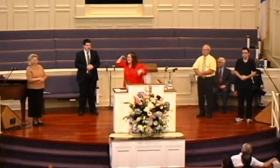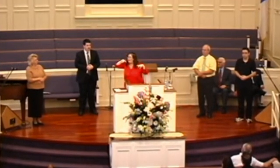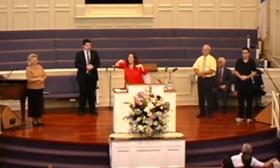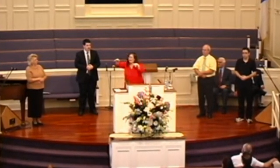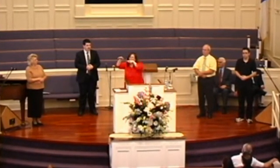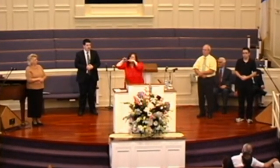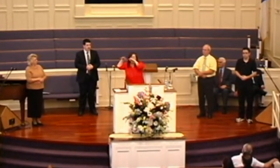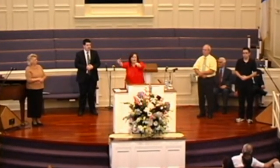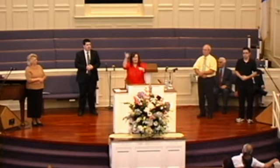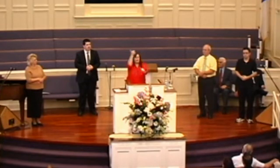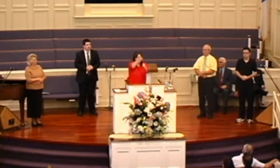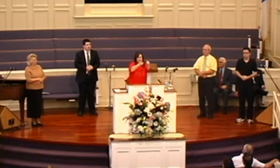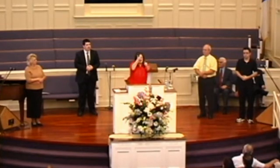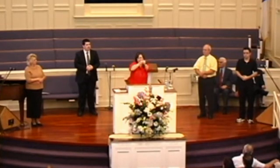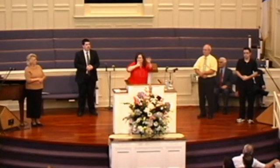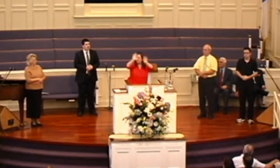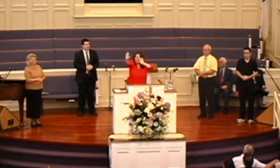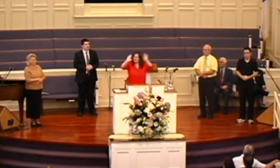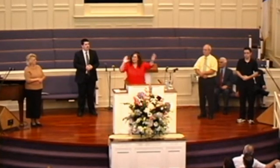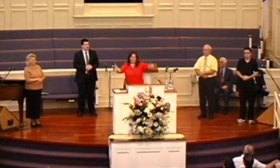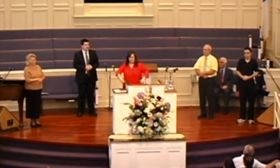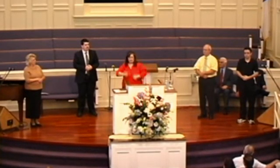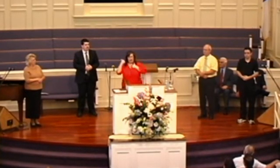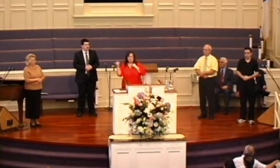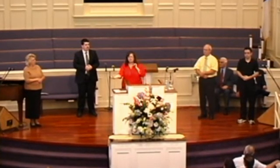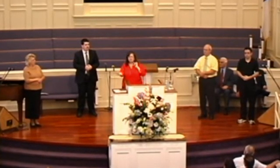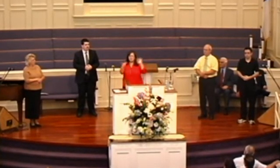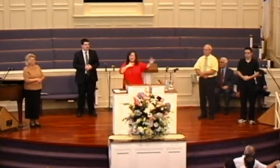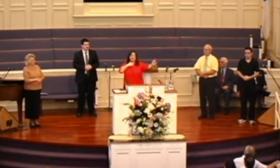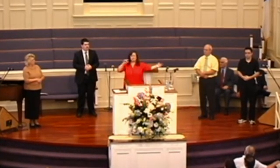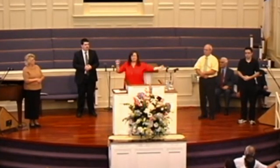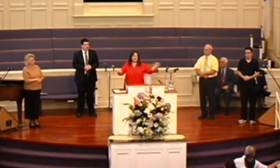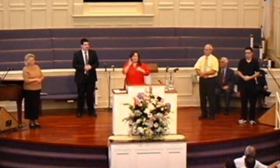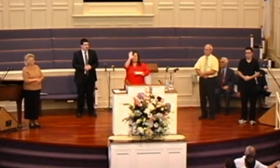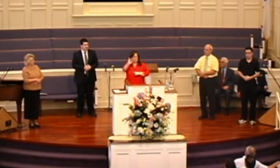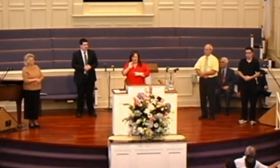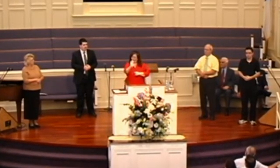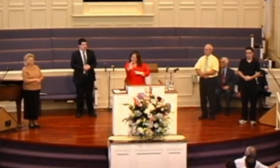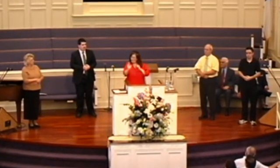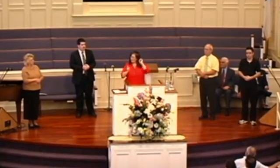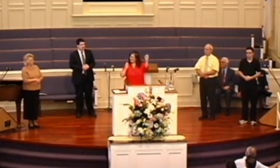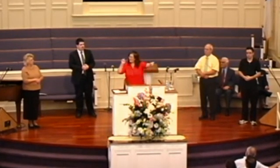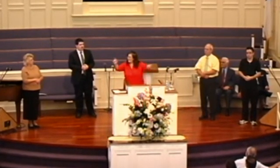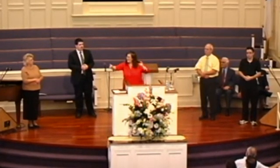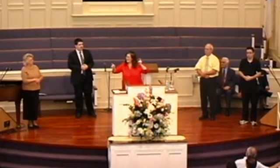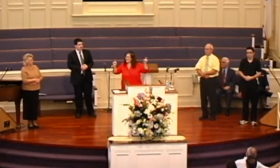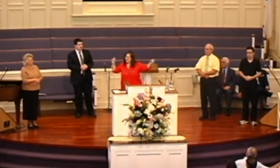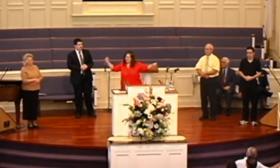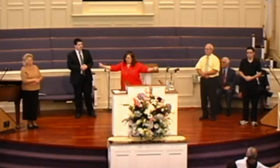Each Life Somehow Touched By Your Generosity